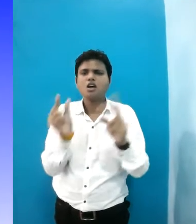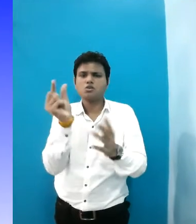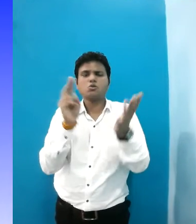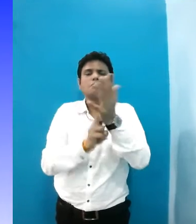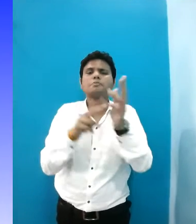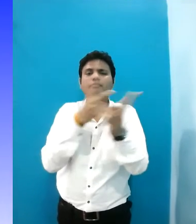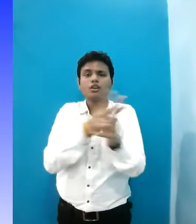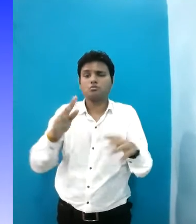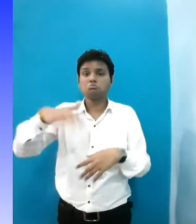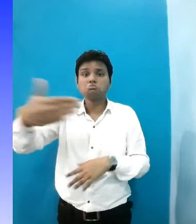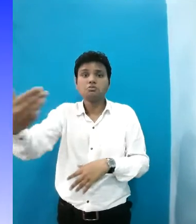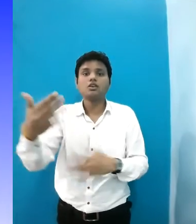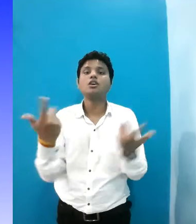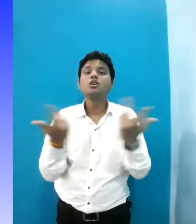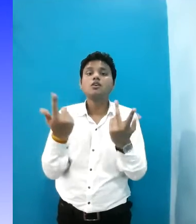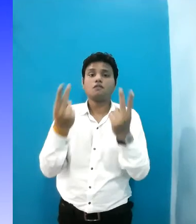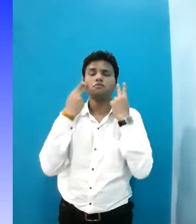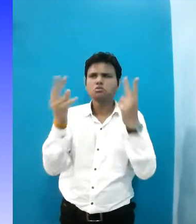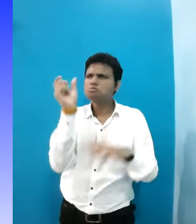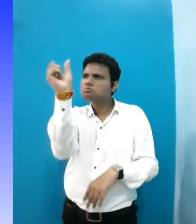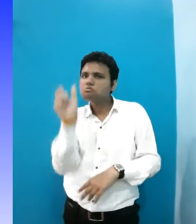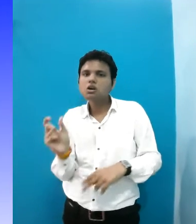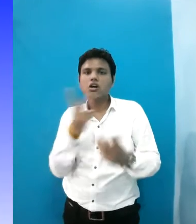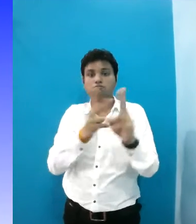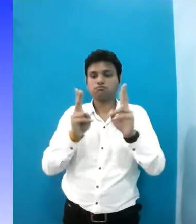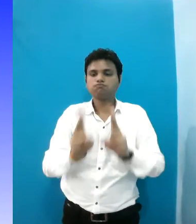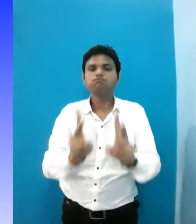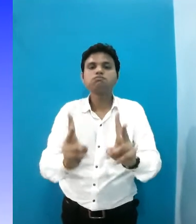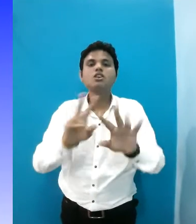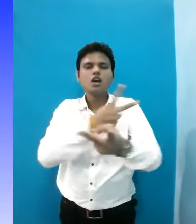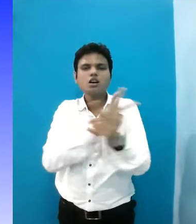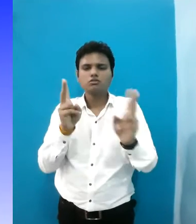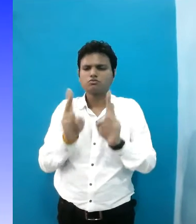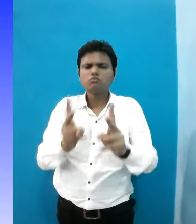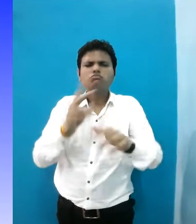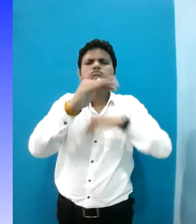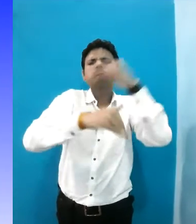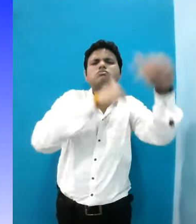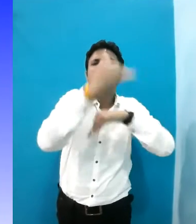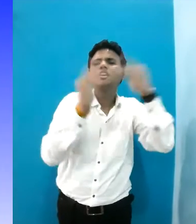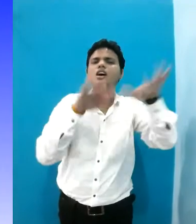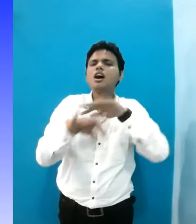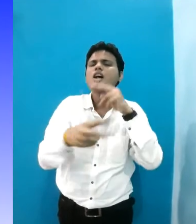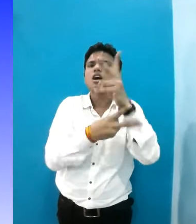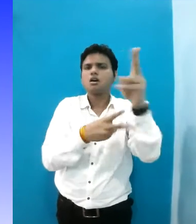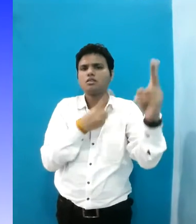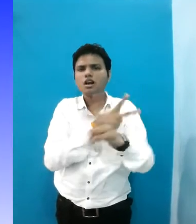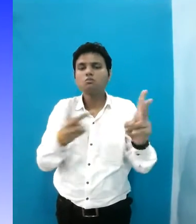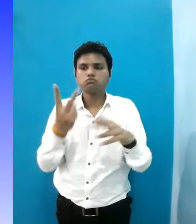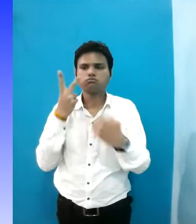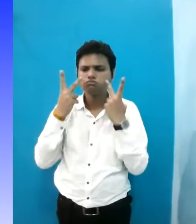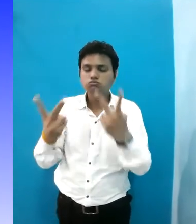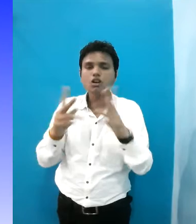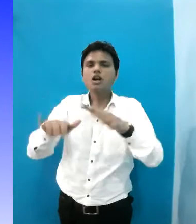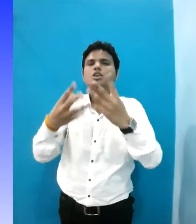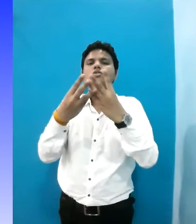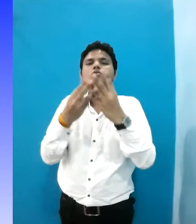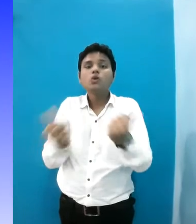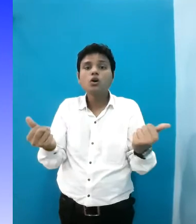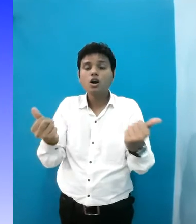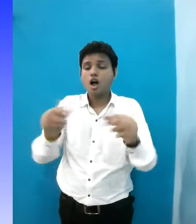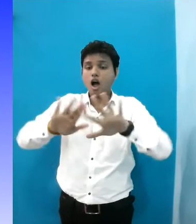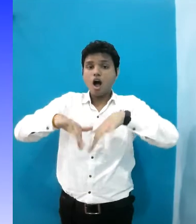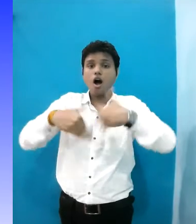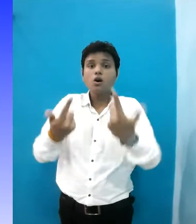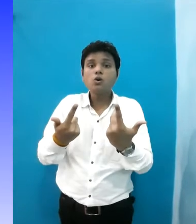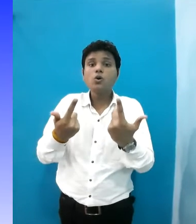Conventions. Further, the popularity of the term sustainability and the sustainable development emphasizing towards solutions